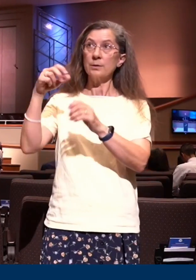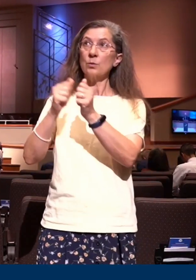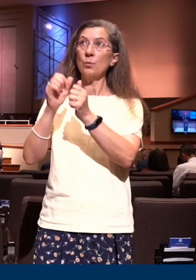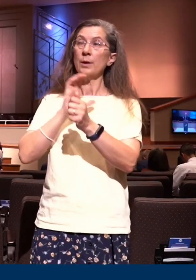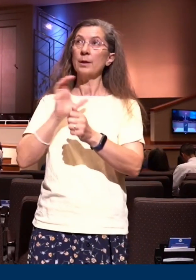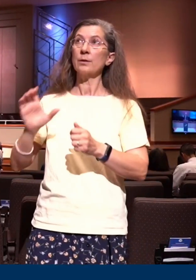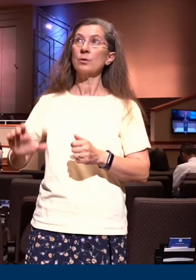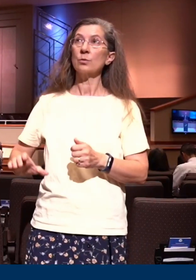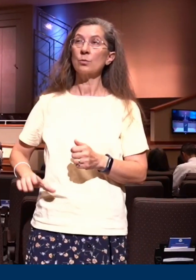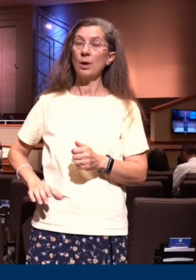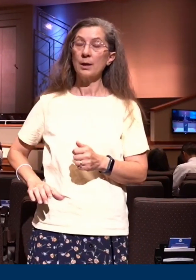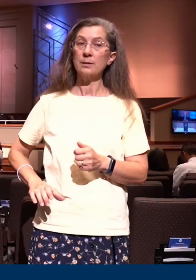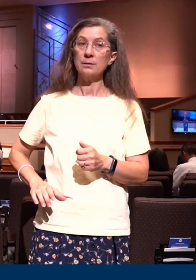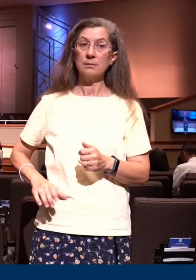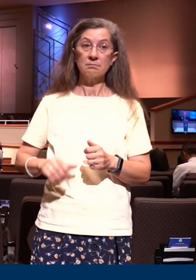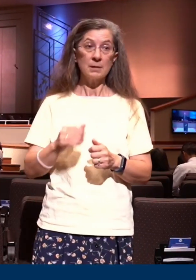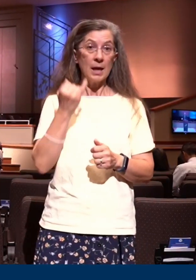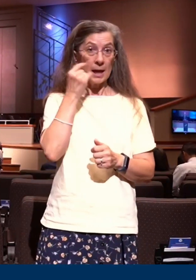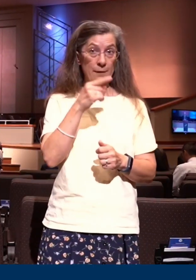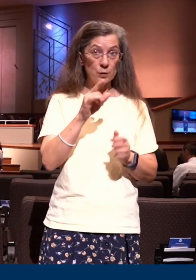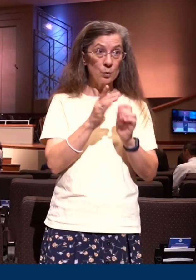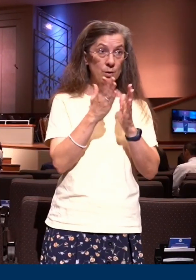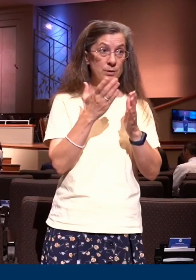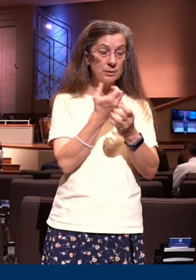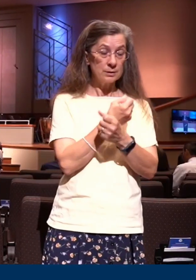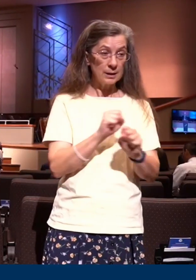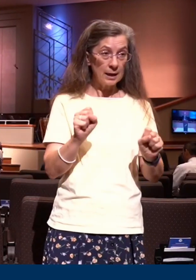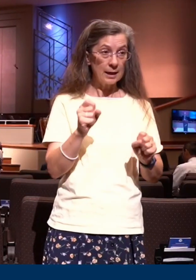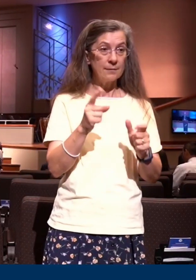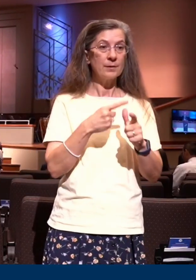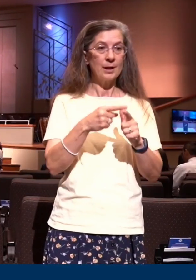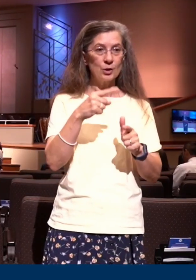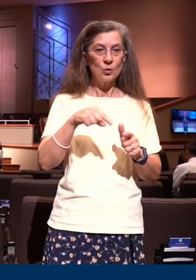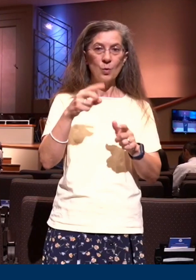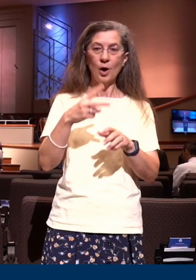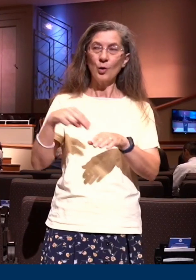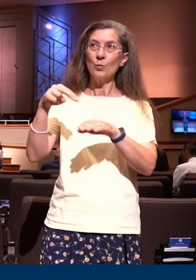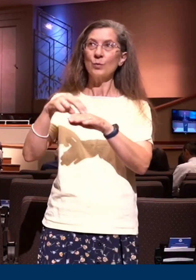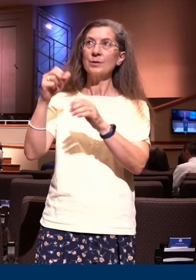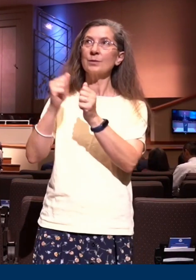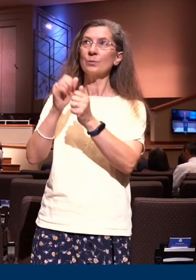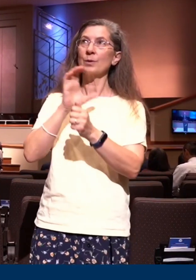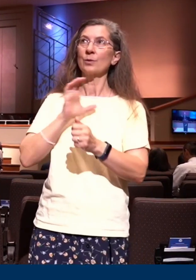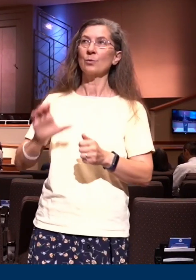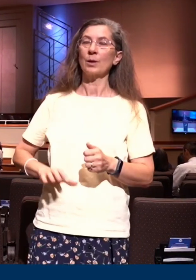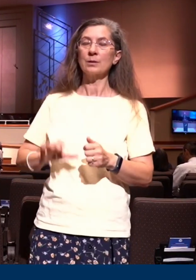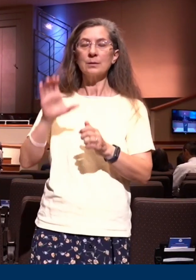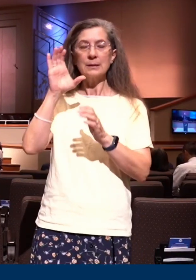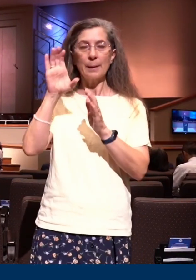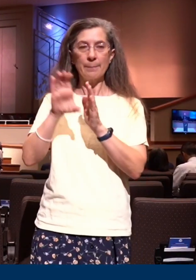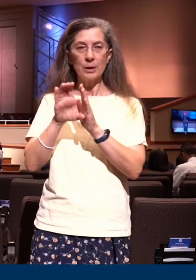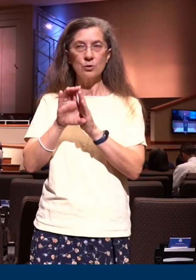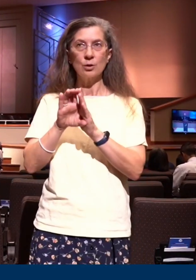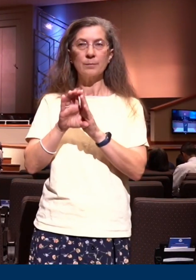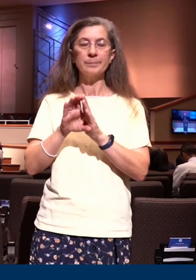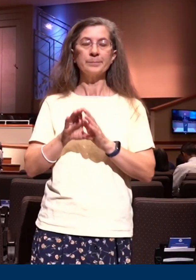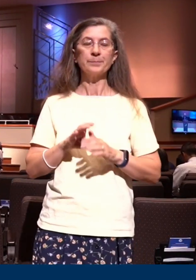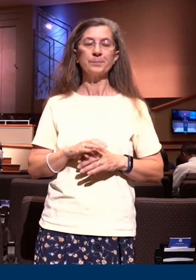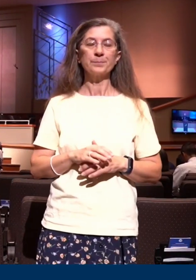every true believer is risen with Christ positionally, this is what is pictured here, the death, barren, resurrection. Seek